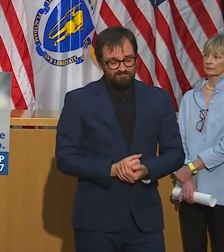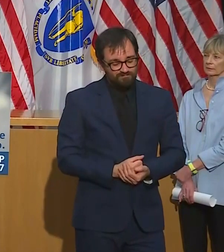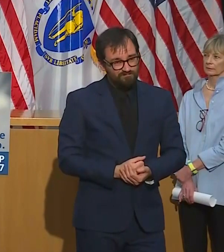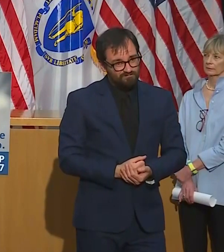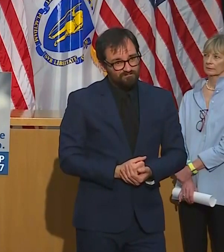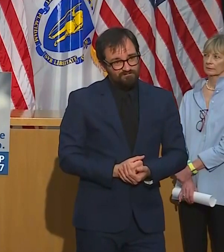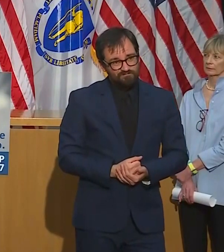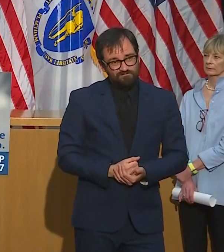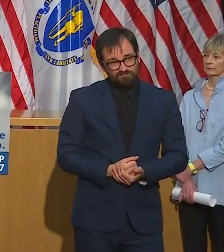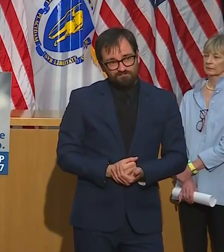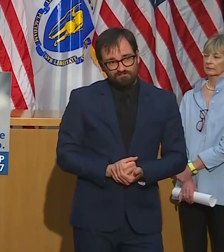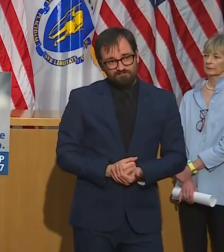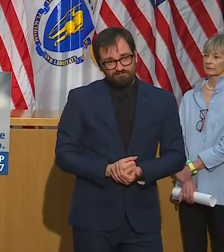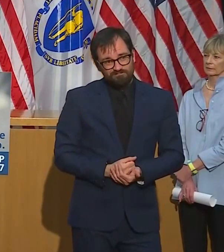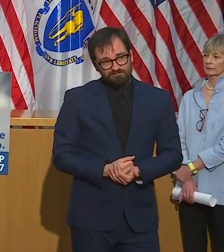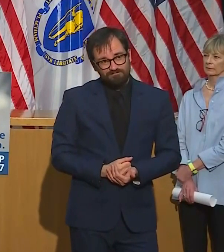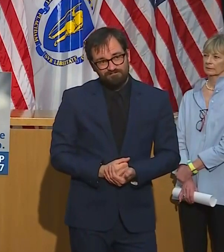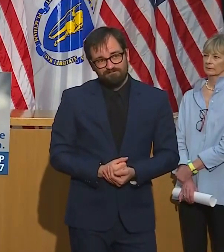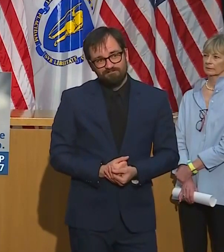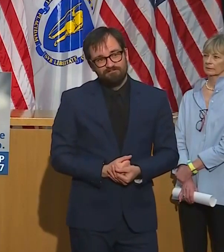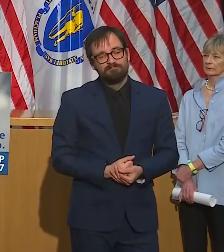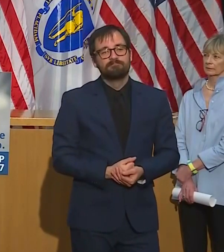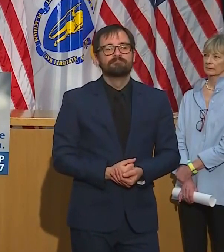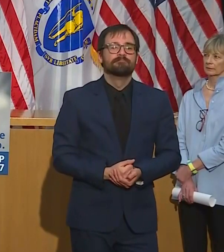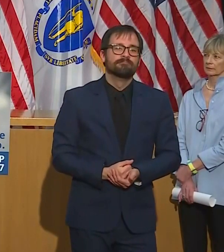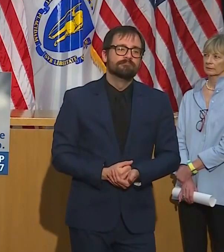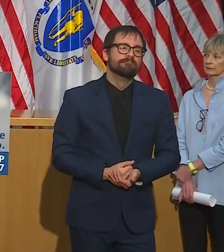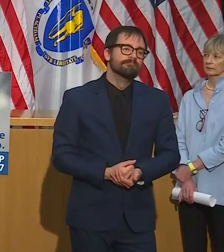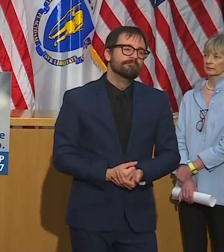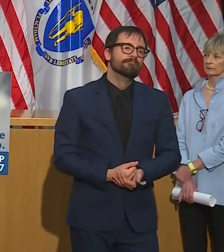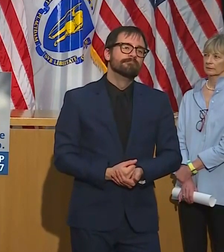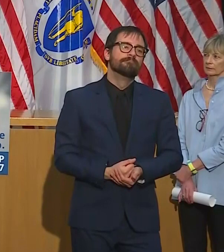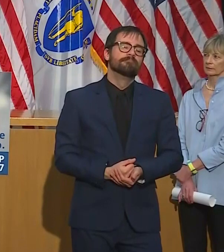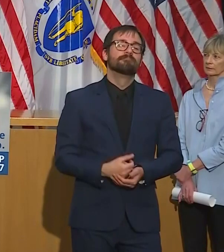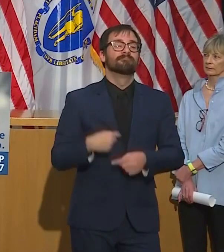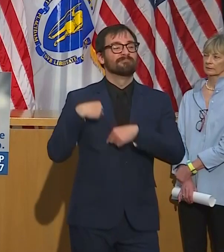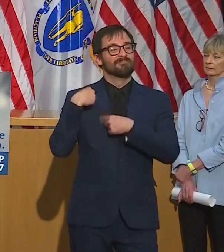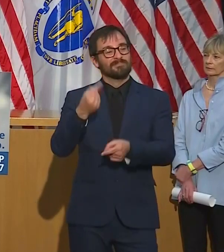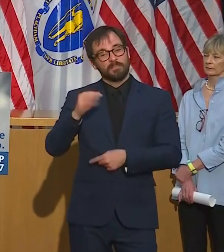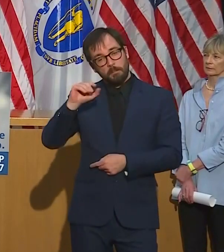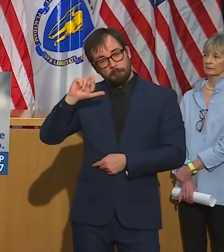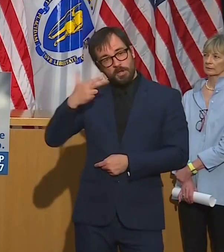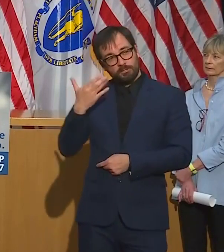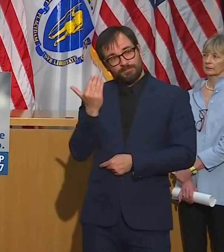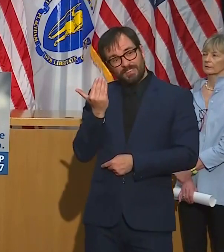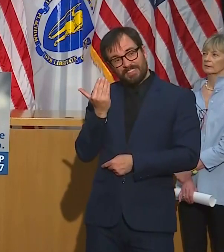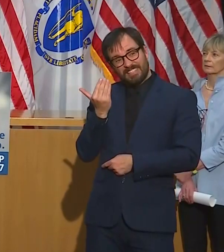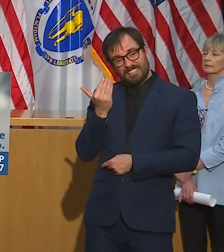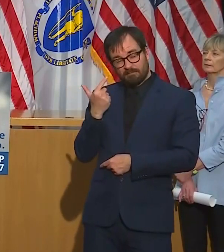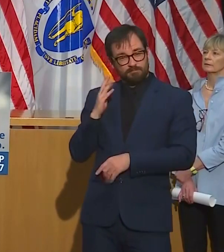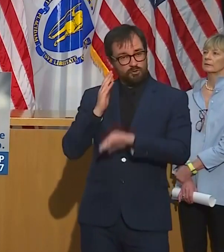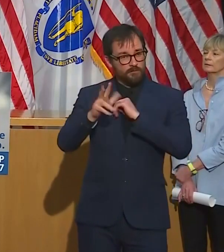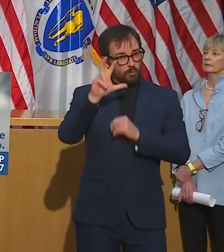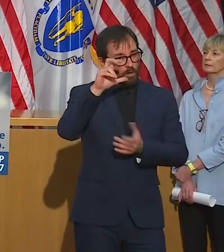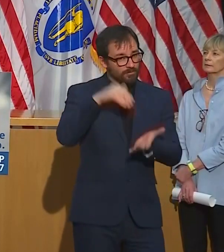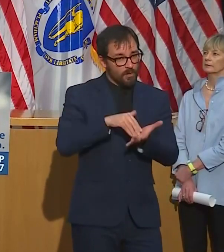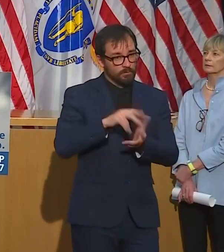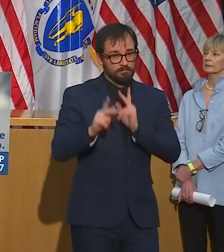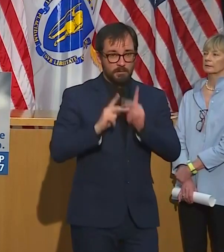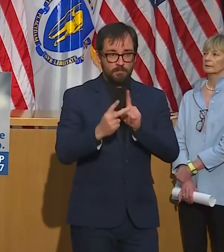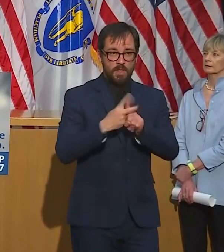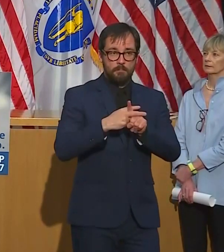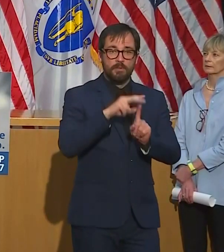We've worked pretty hard through that system and over the course of this time we're currently paying approximately 400,000 people